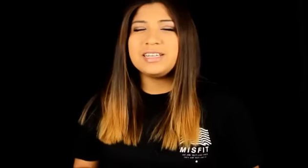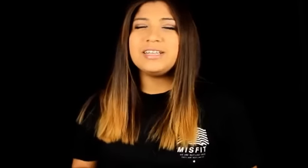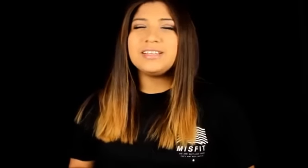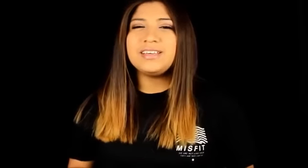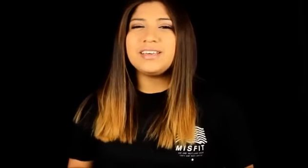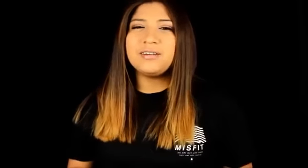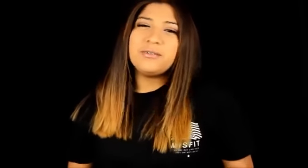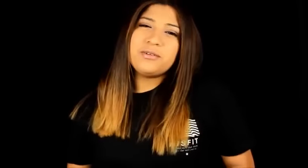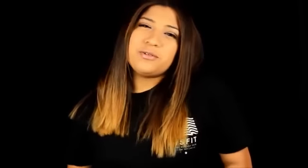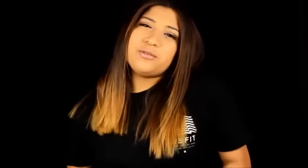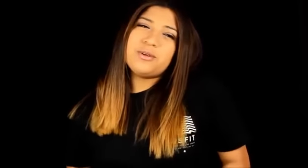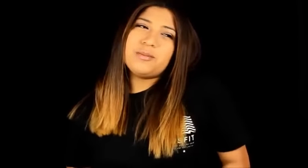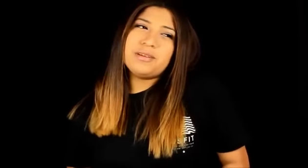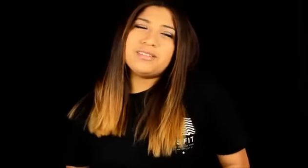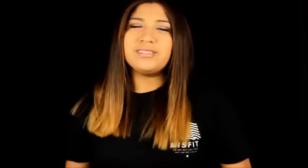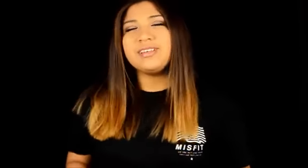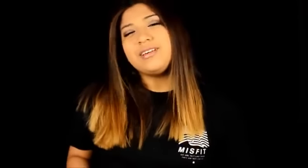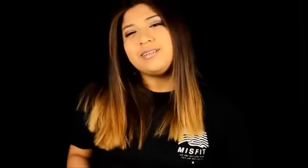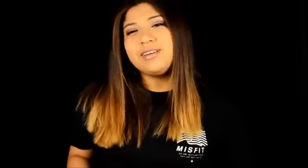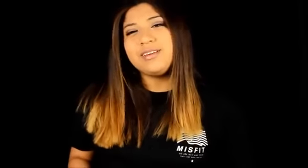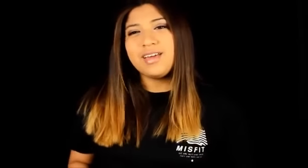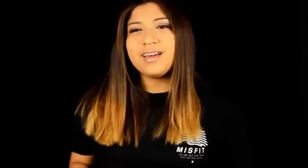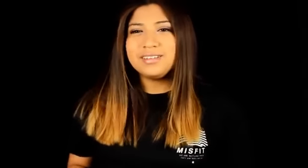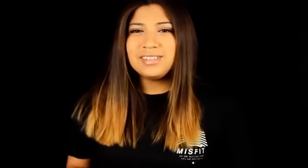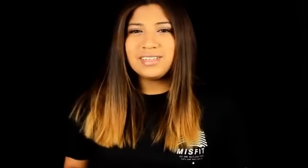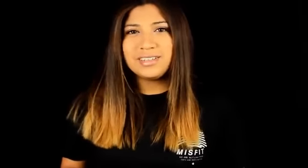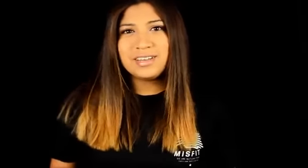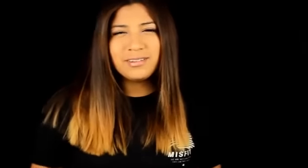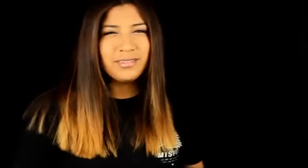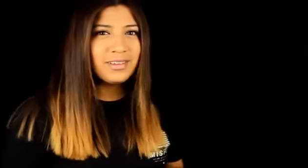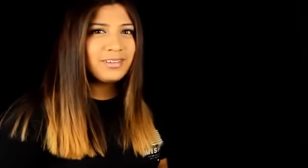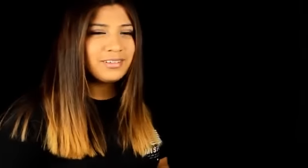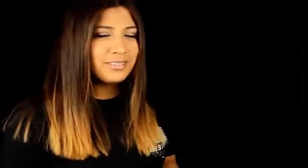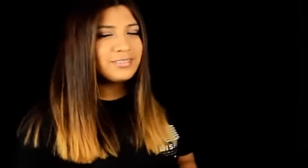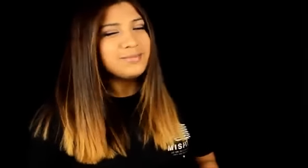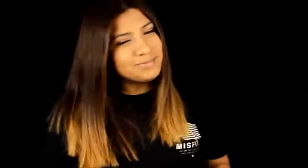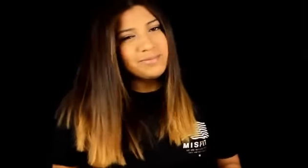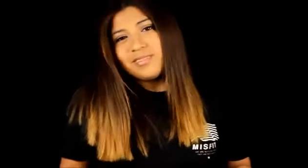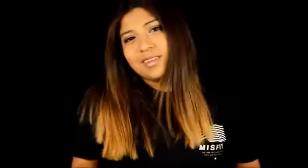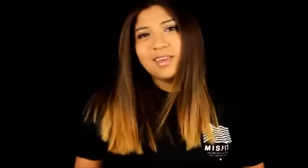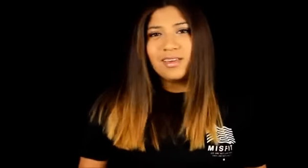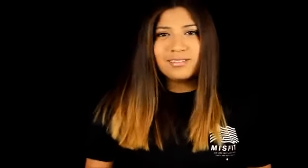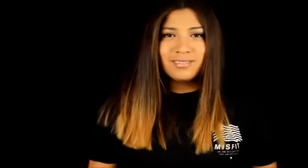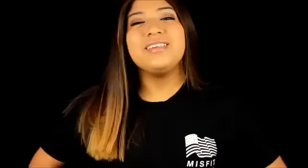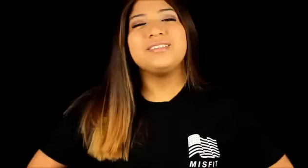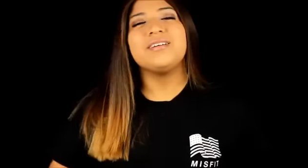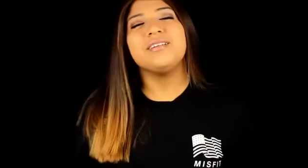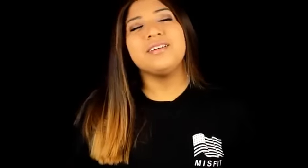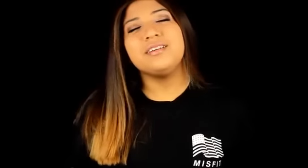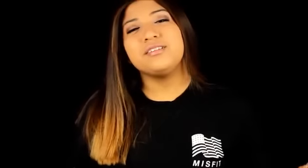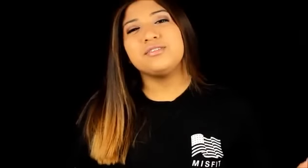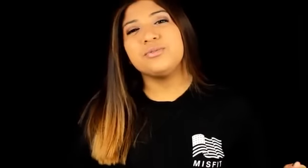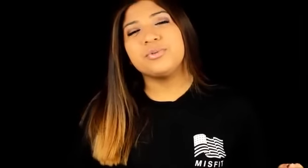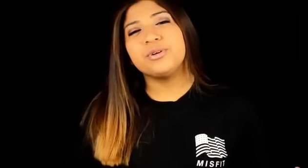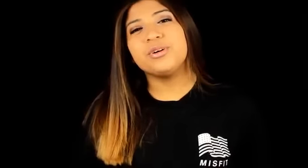and then like I don't know what grew on me so like yeah I dig it now like yeah this song is super